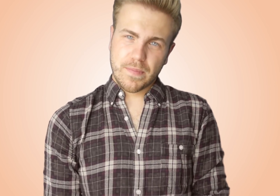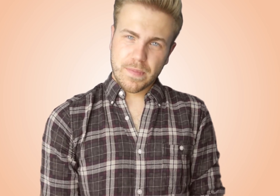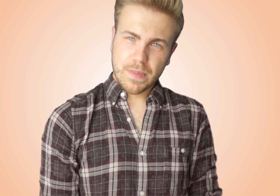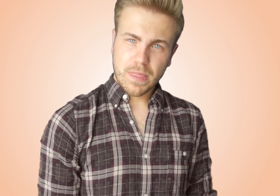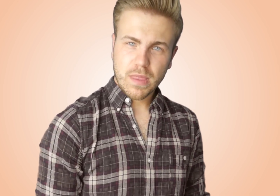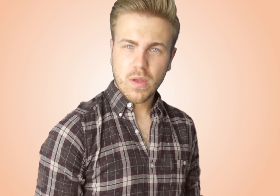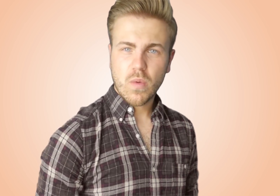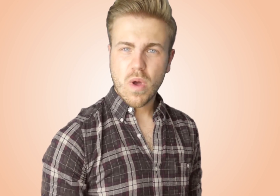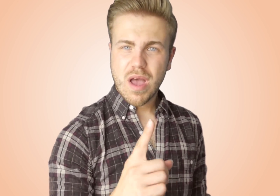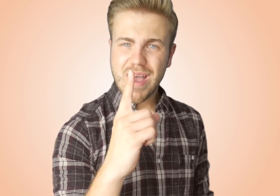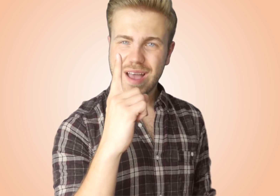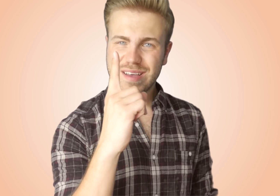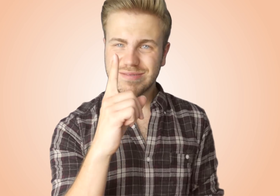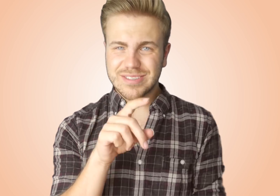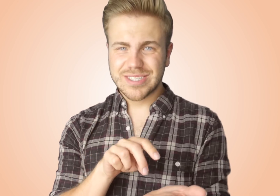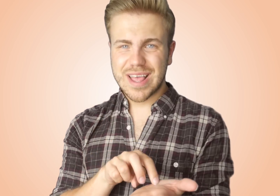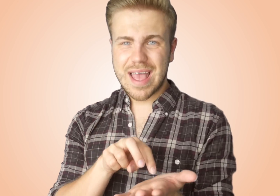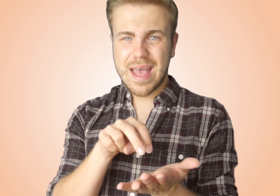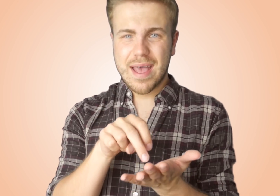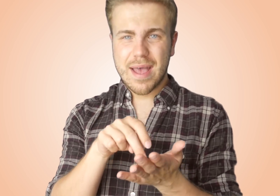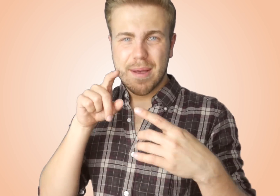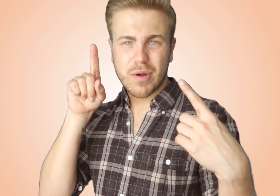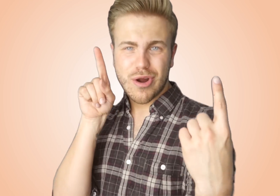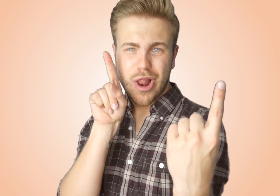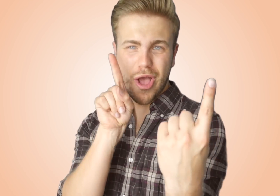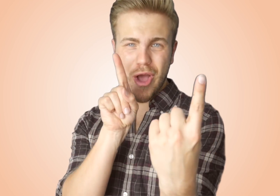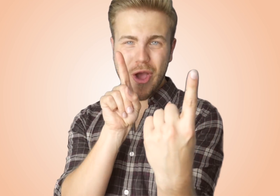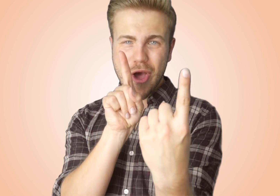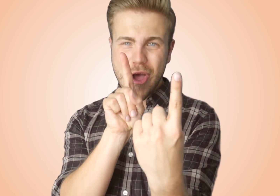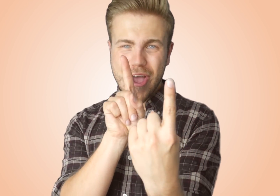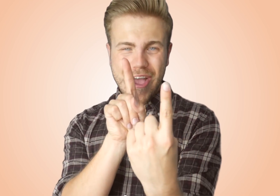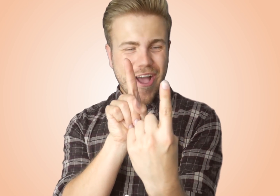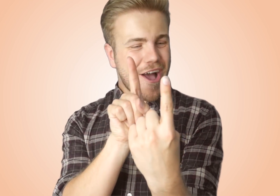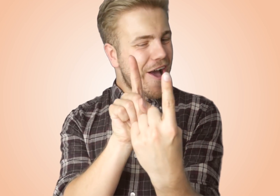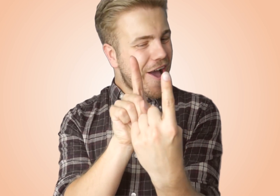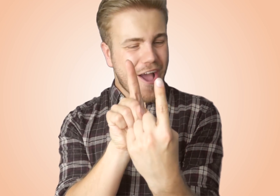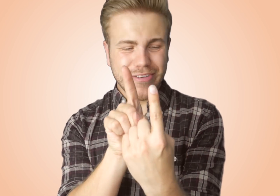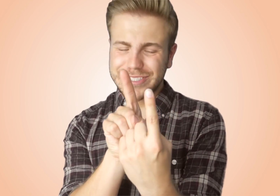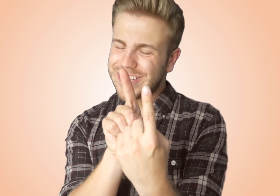One step closer